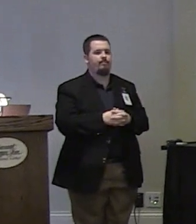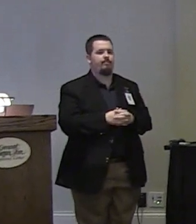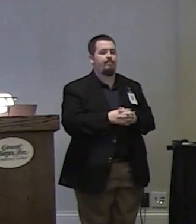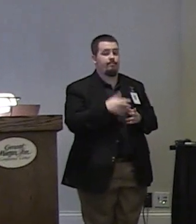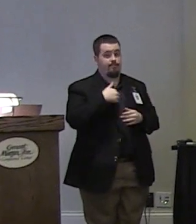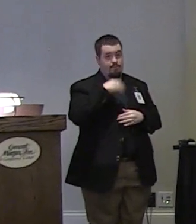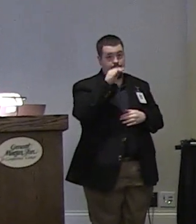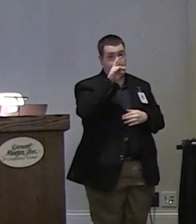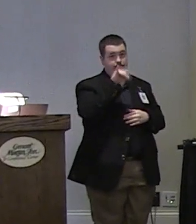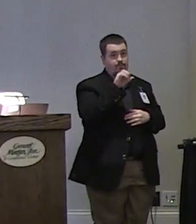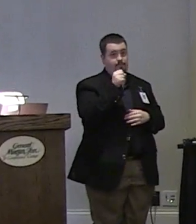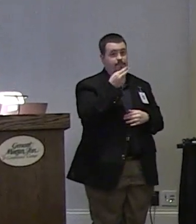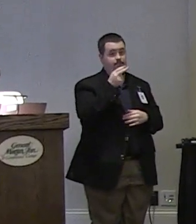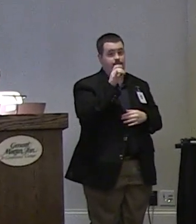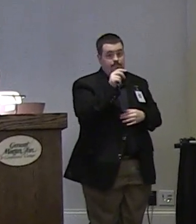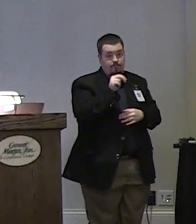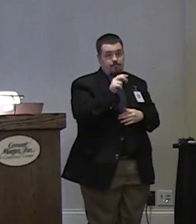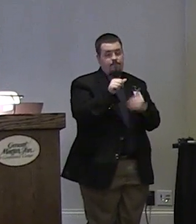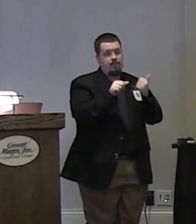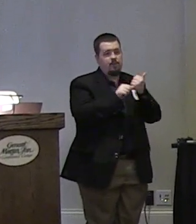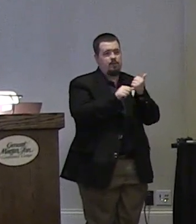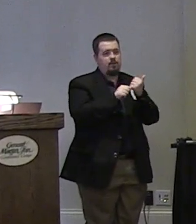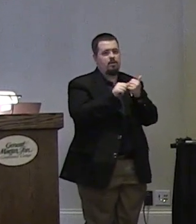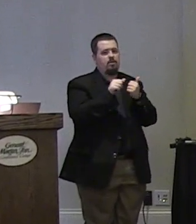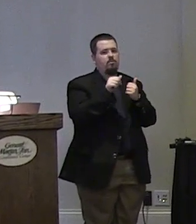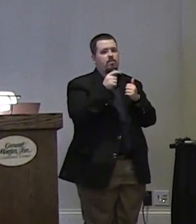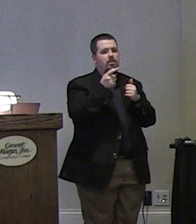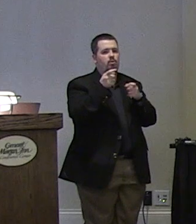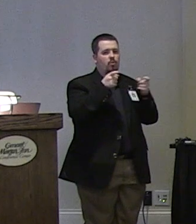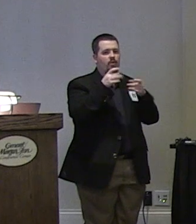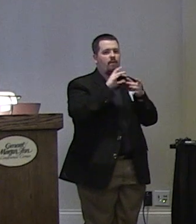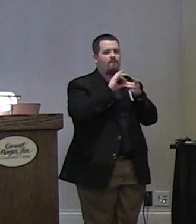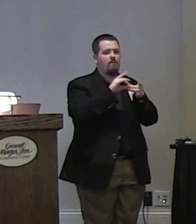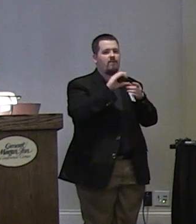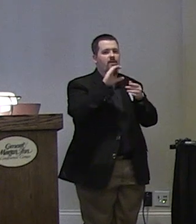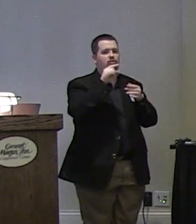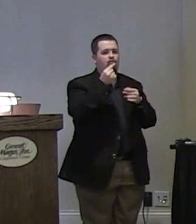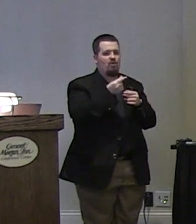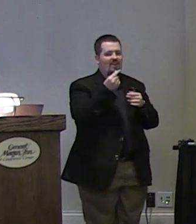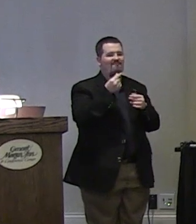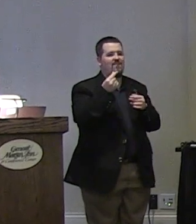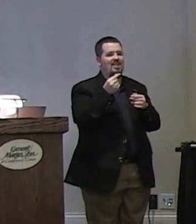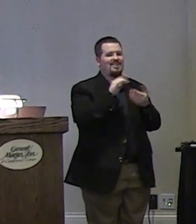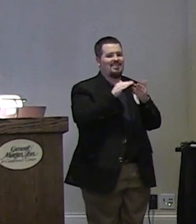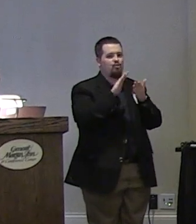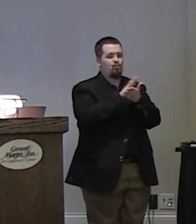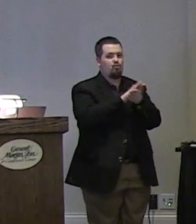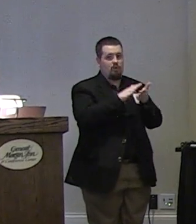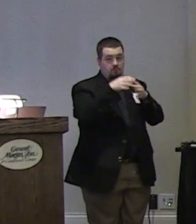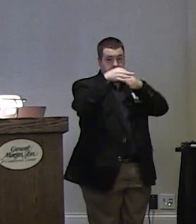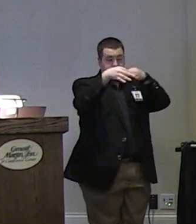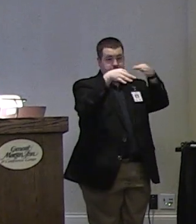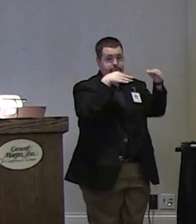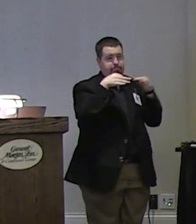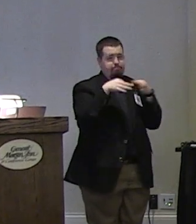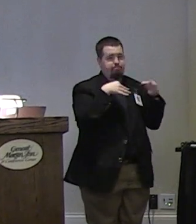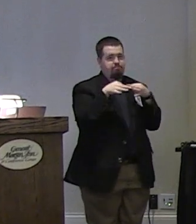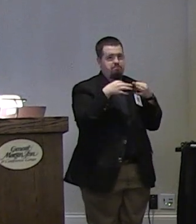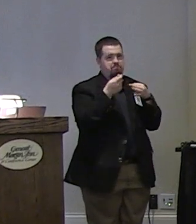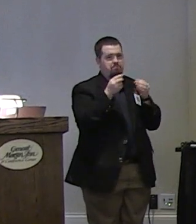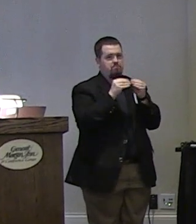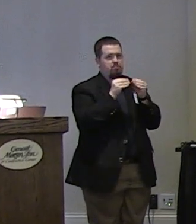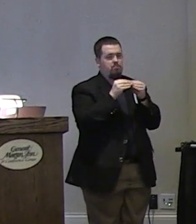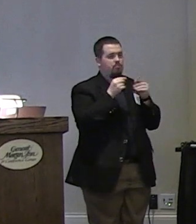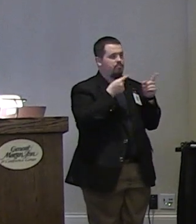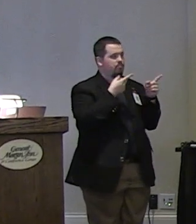i'm brandy shelton i serve as the system data and testing coordinator for greenville city schools and i just want to elaborate a little